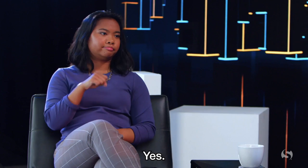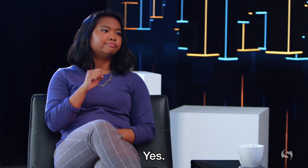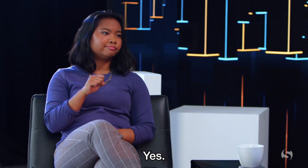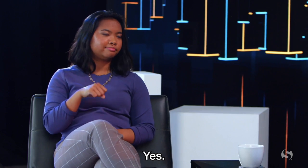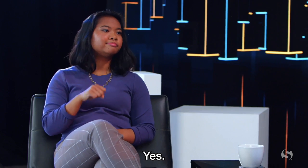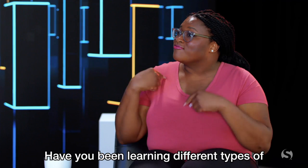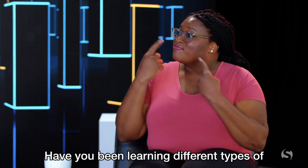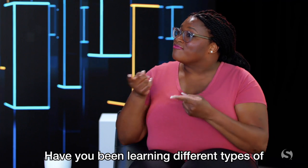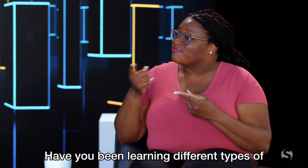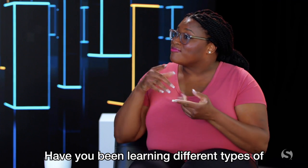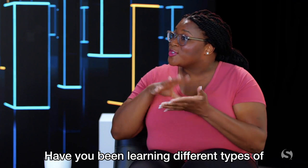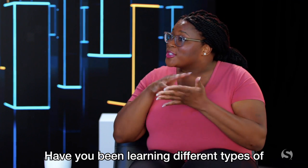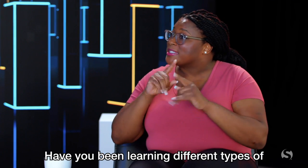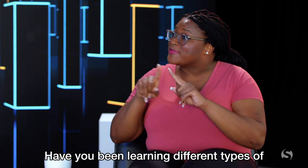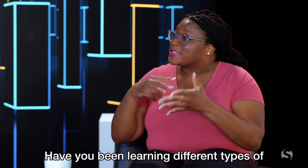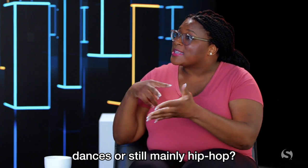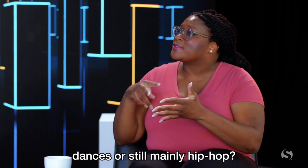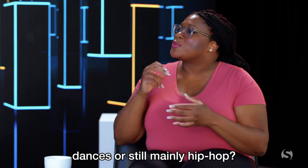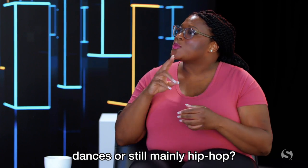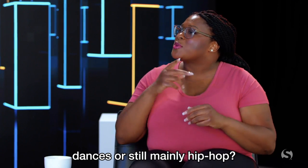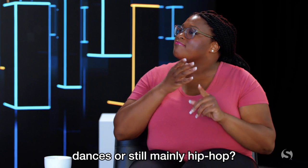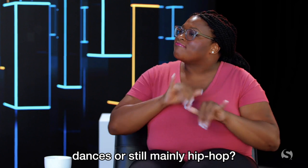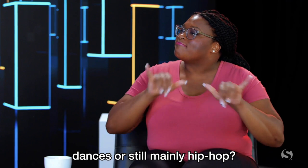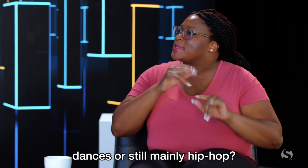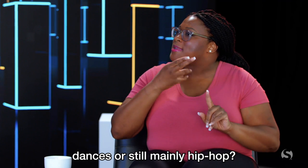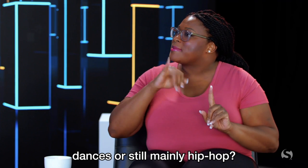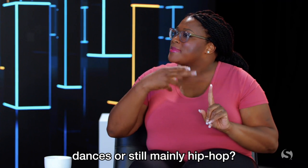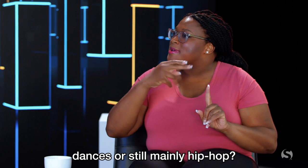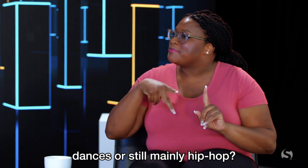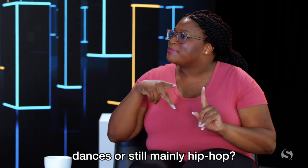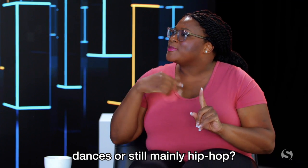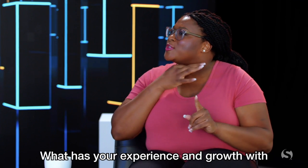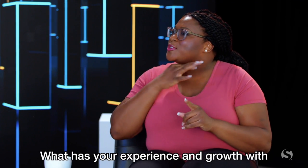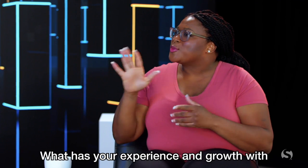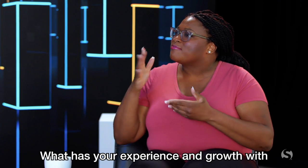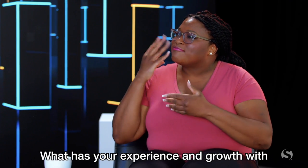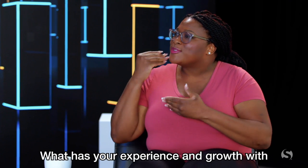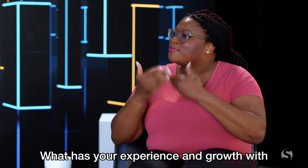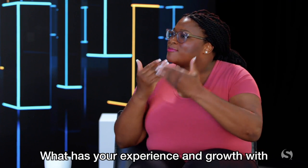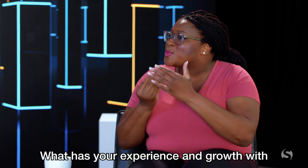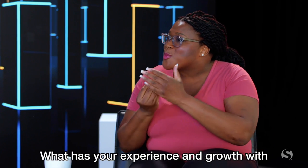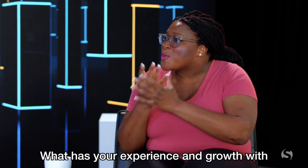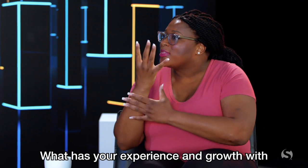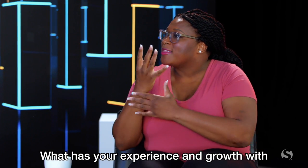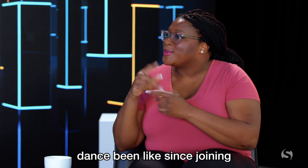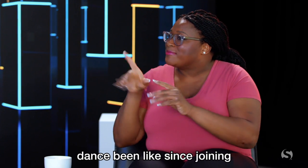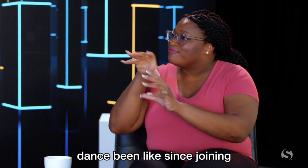now? Yes. Have you been learning different types of dances, or still mainly hip-hop? What has your experience and growth